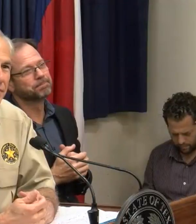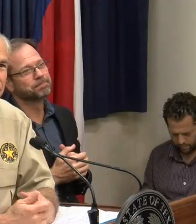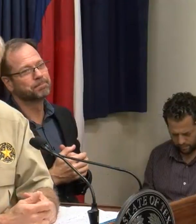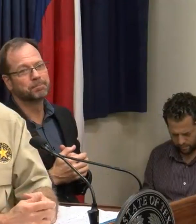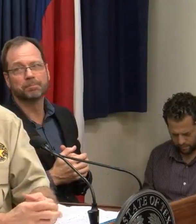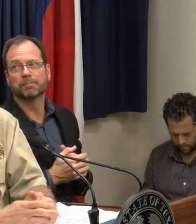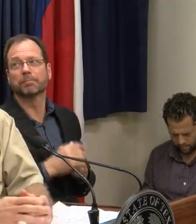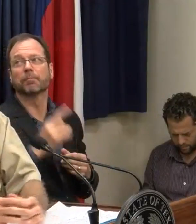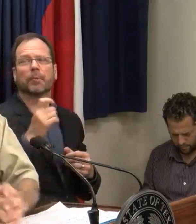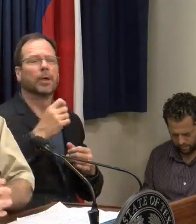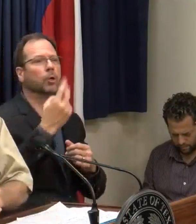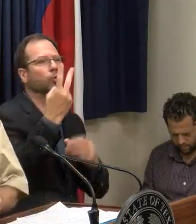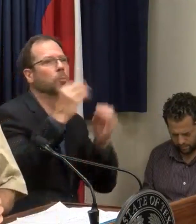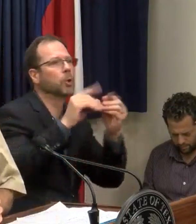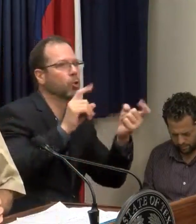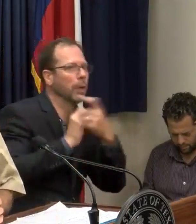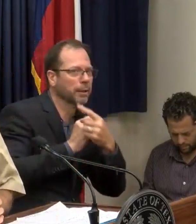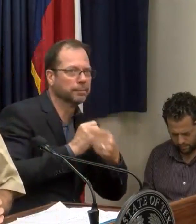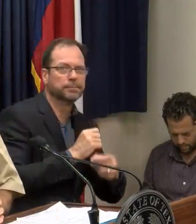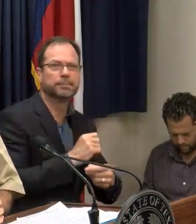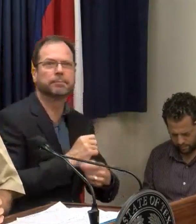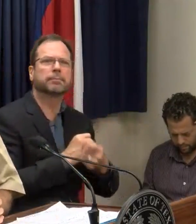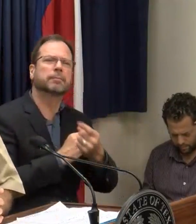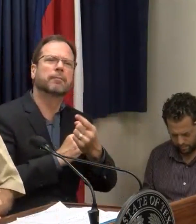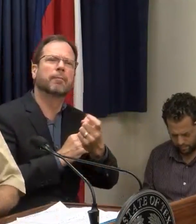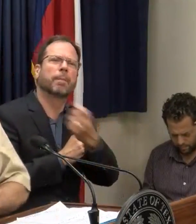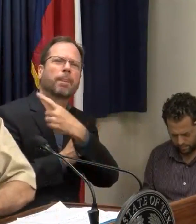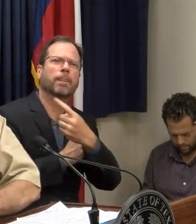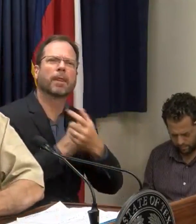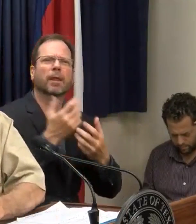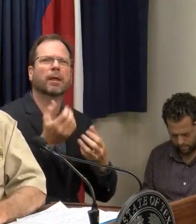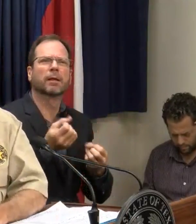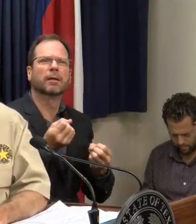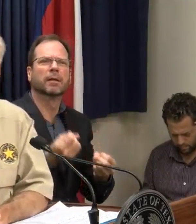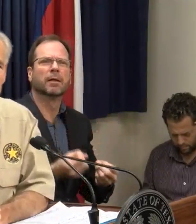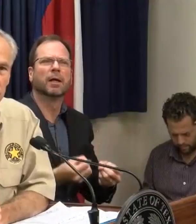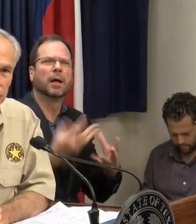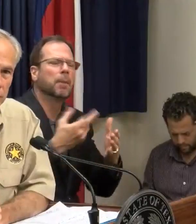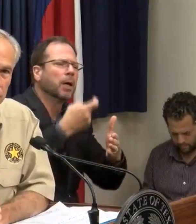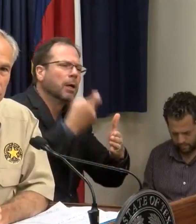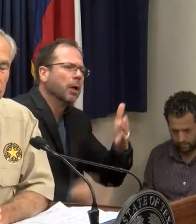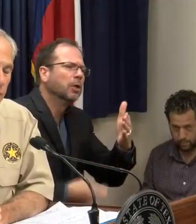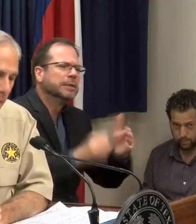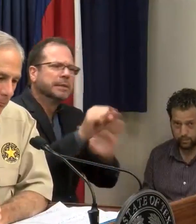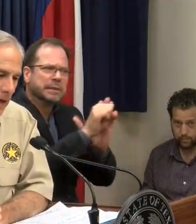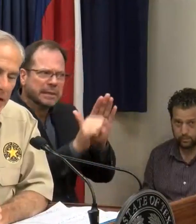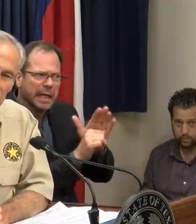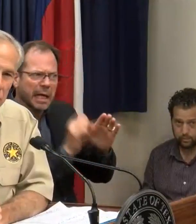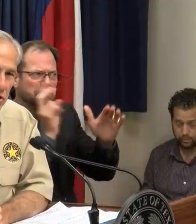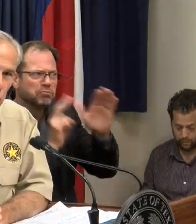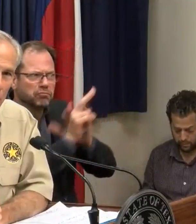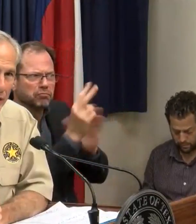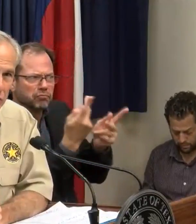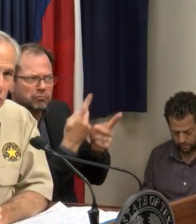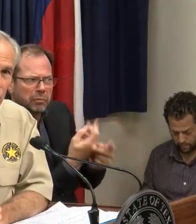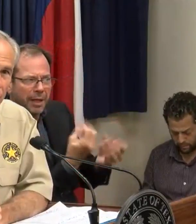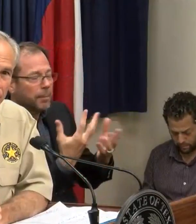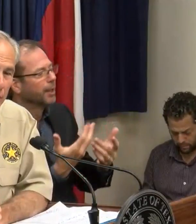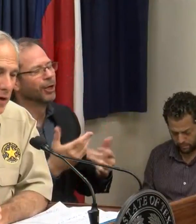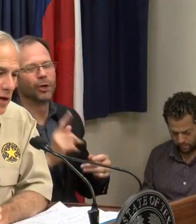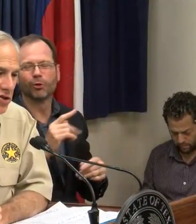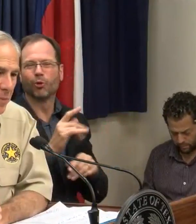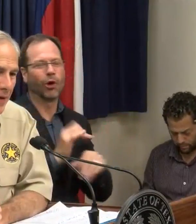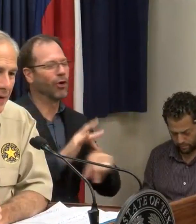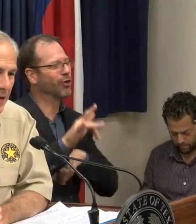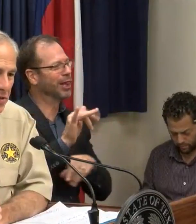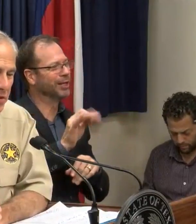As we get time for two more. Do you have an estimate of how much it's like to call the state with . MR. It's way too early